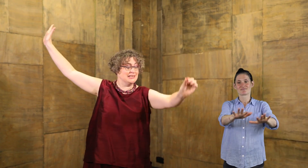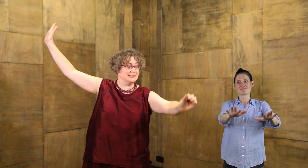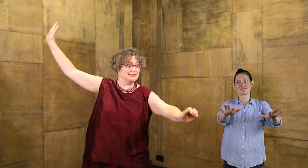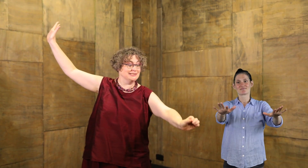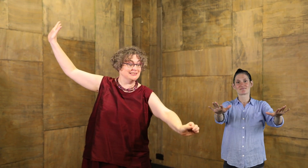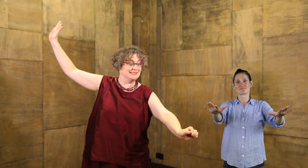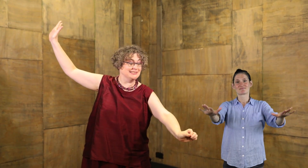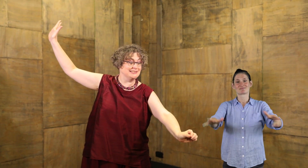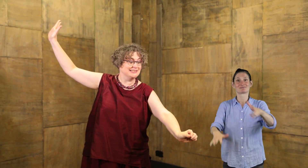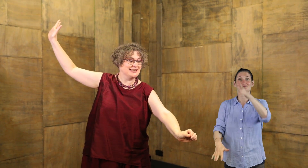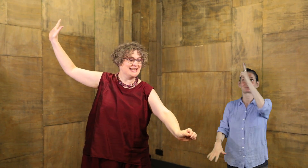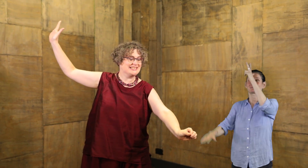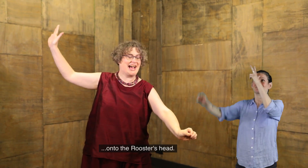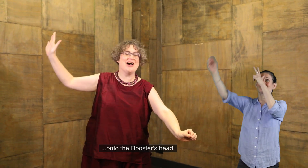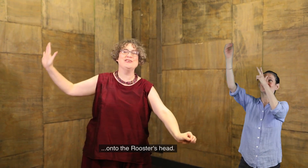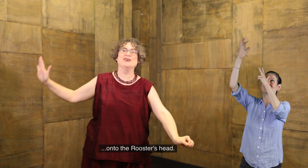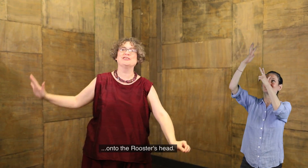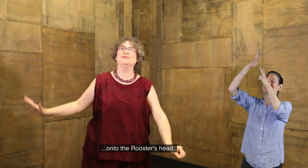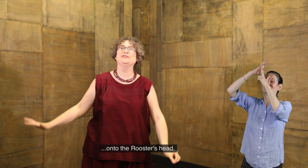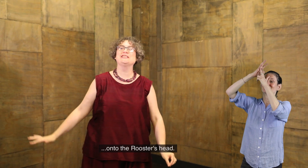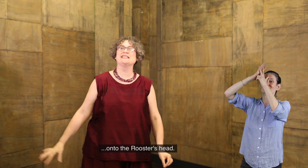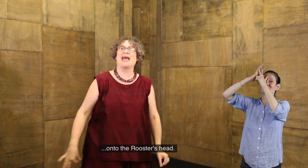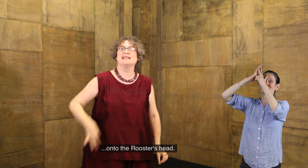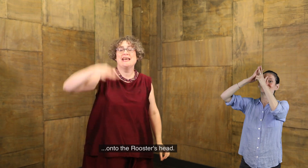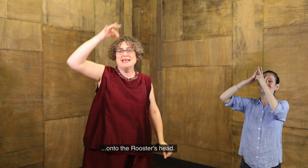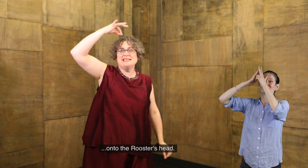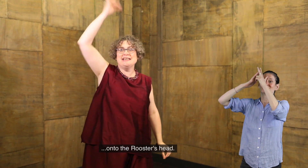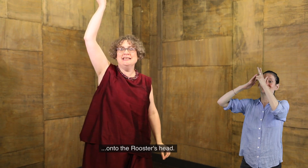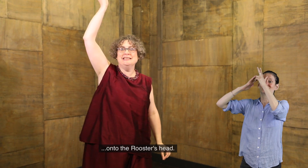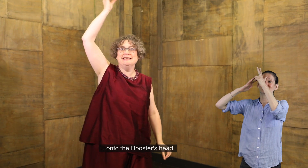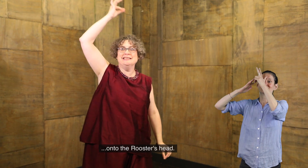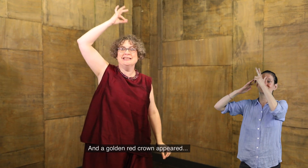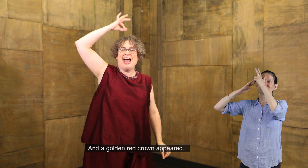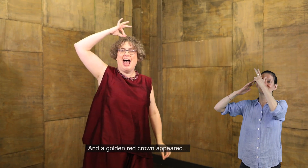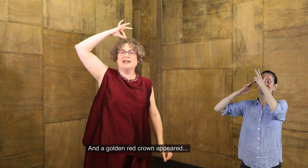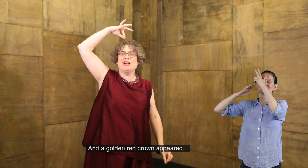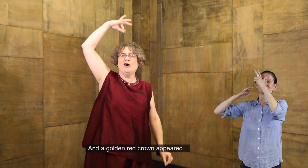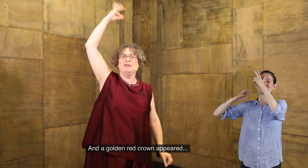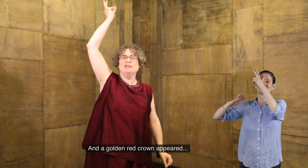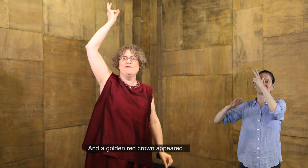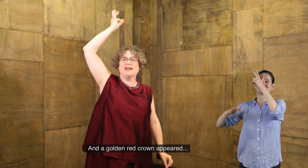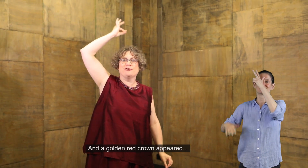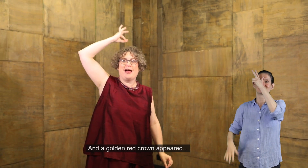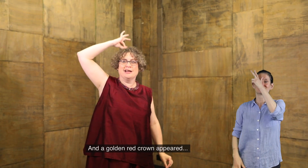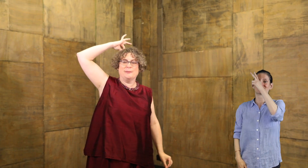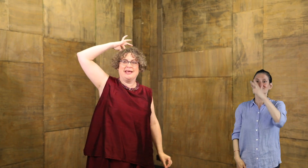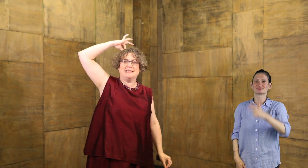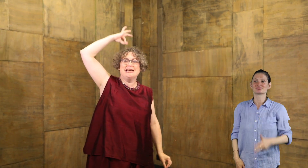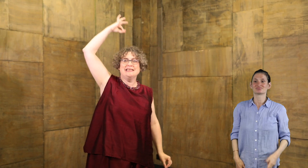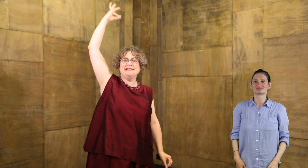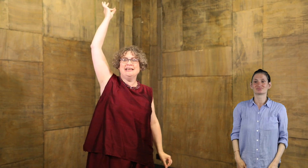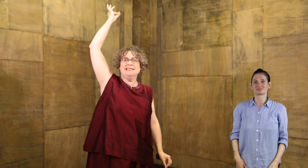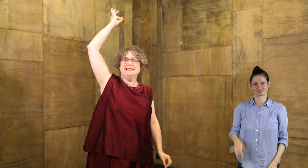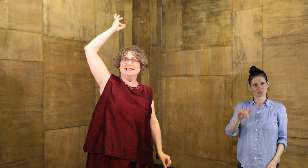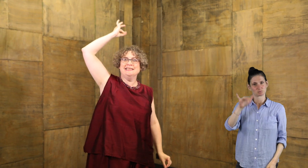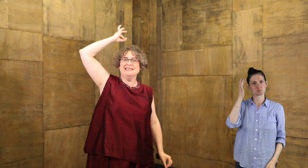ting, down onto the rooster's head, ting. And a golden red crown appeared,